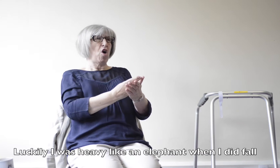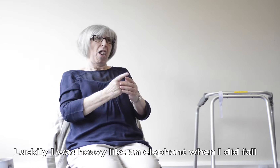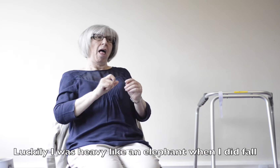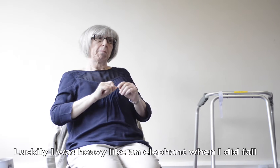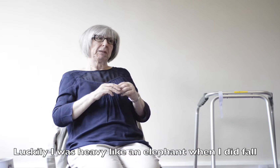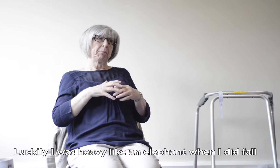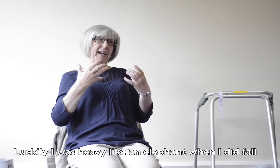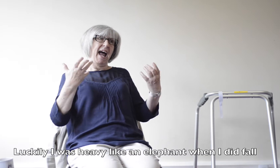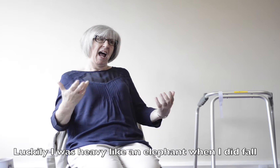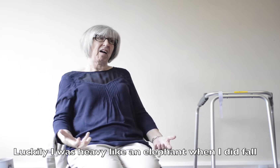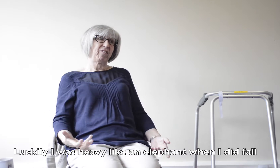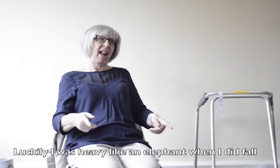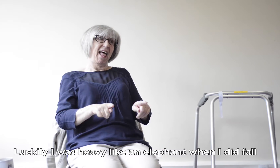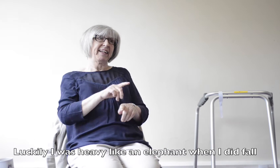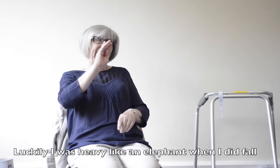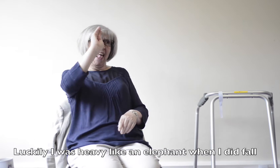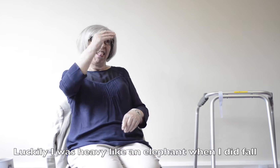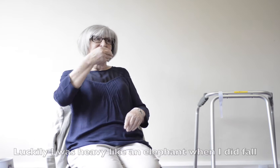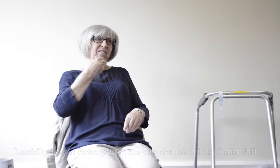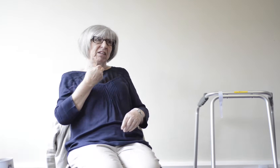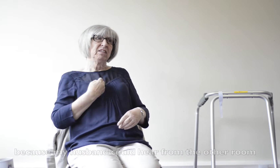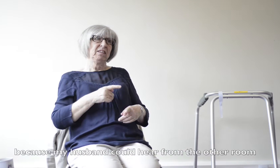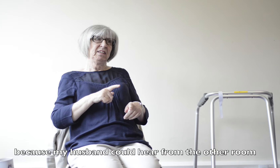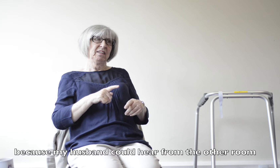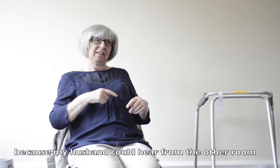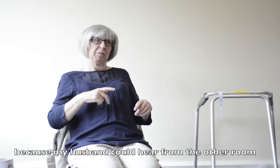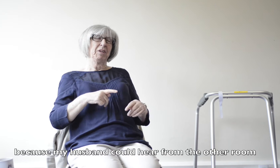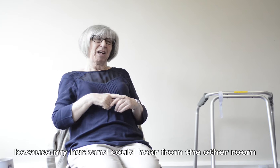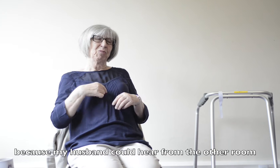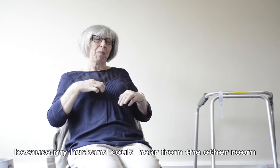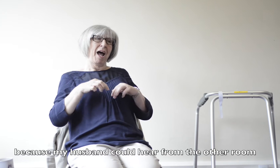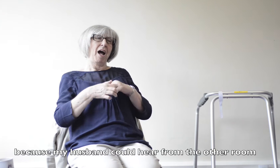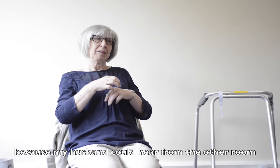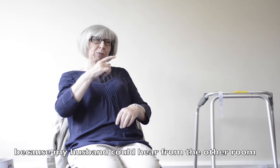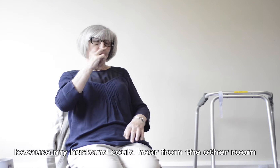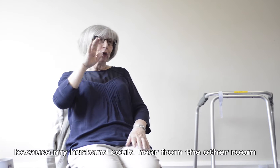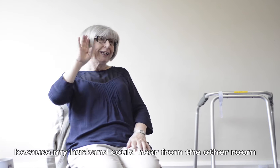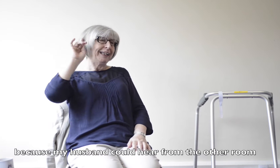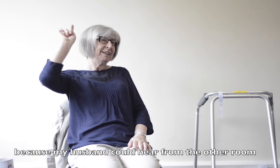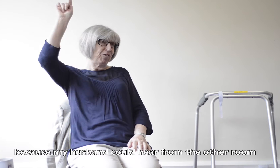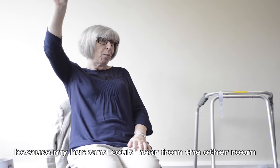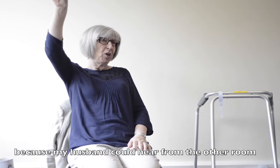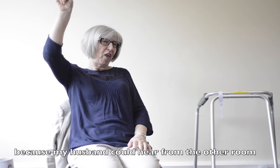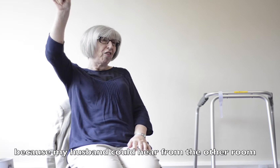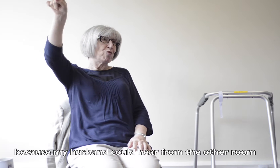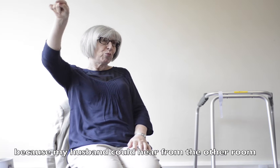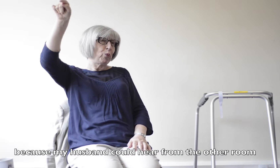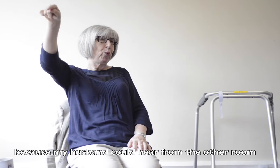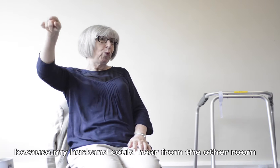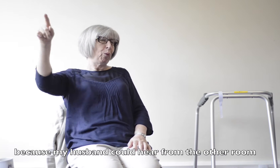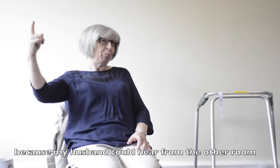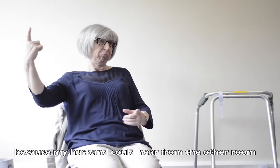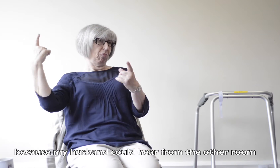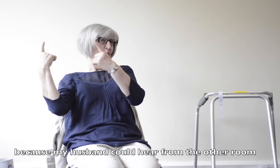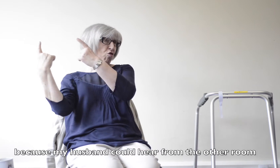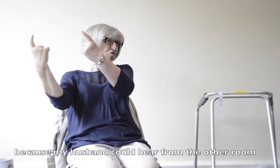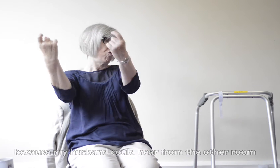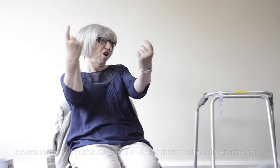Luckily, I was heavy like an elephant when I did fall, because my husband could hear or sense that I had